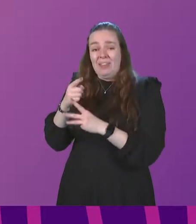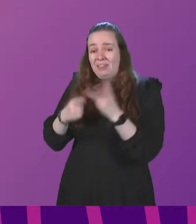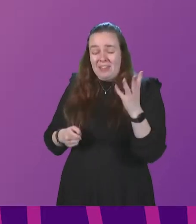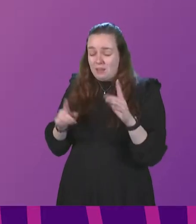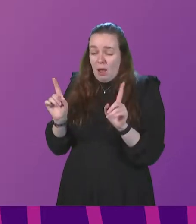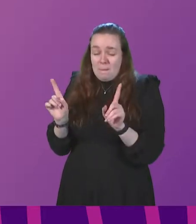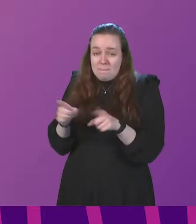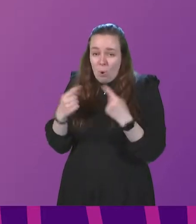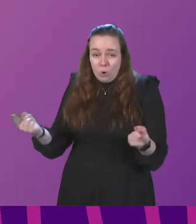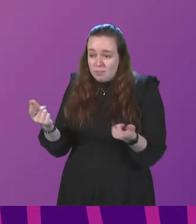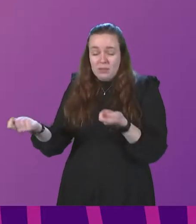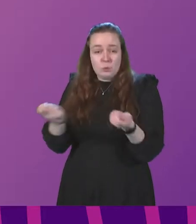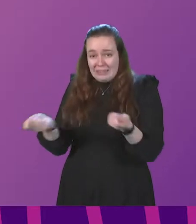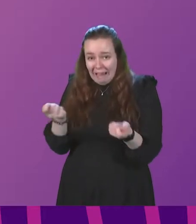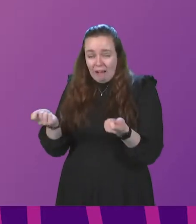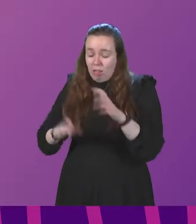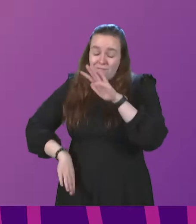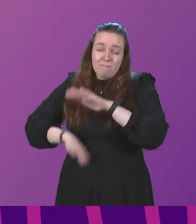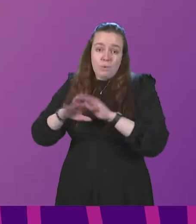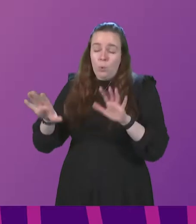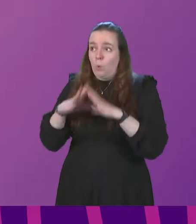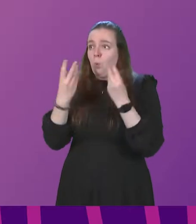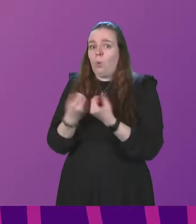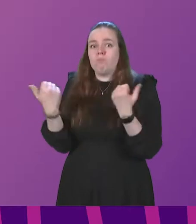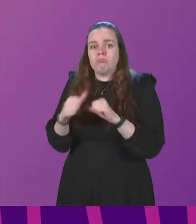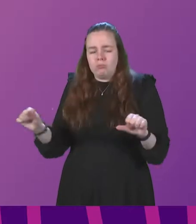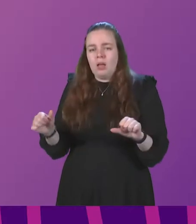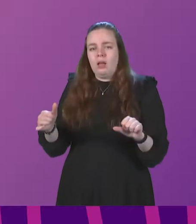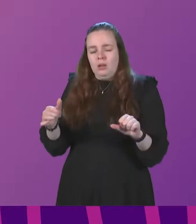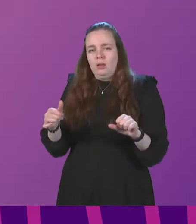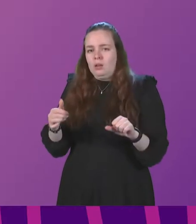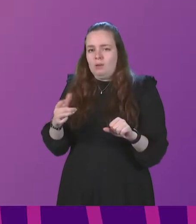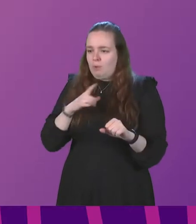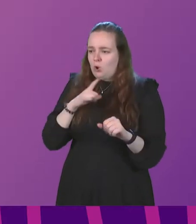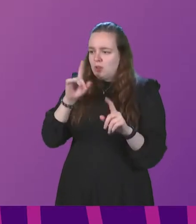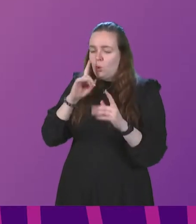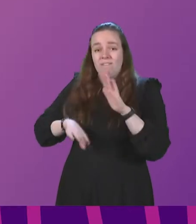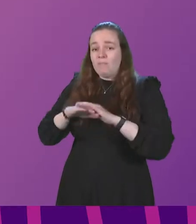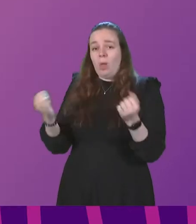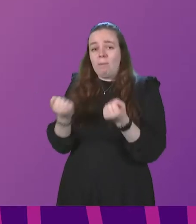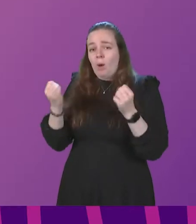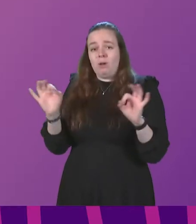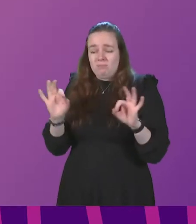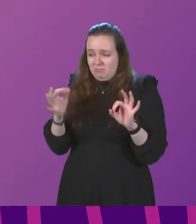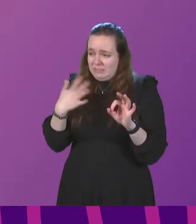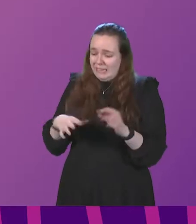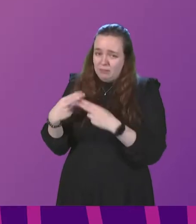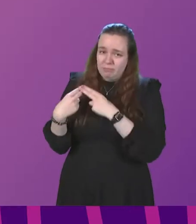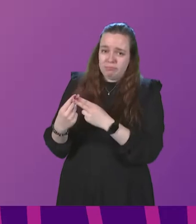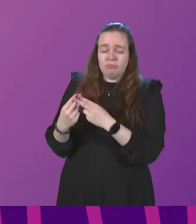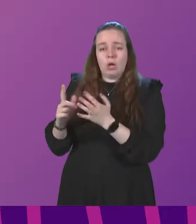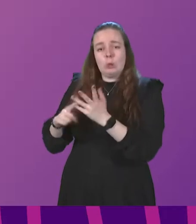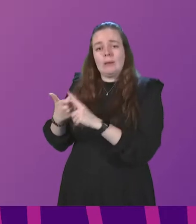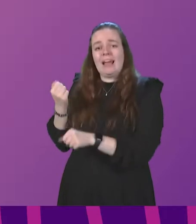impossible to tackle fully without all of the levers that are available to the UK government. So,